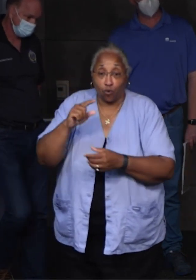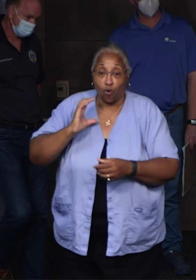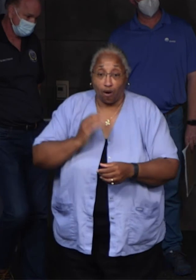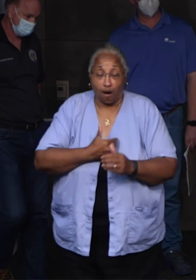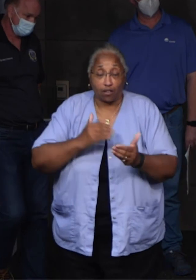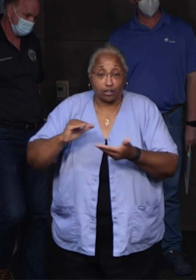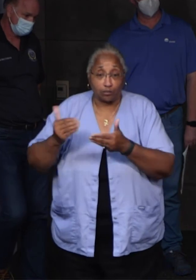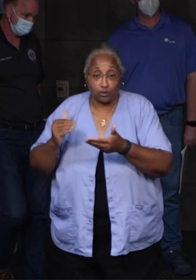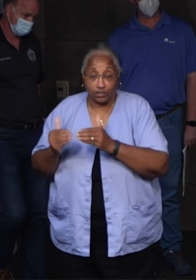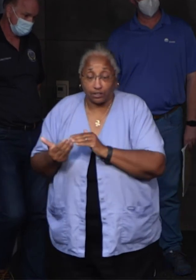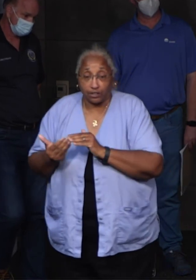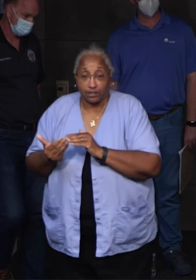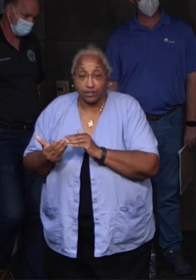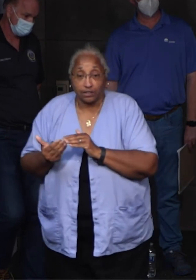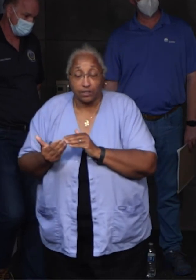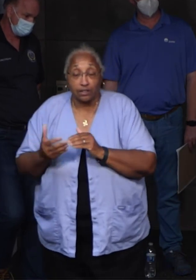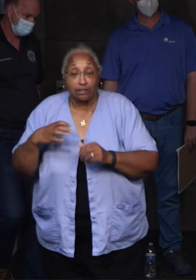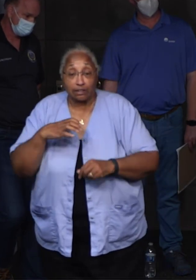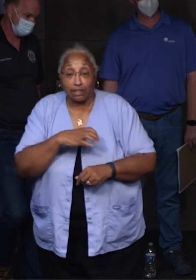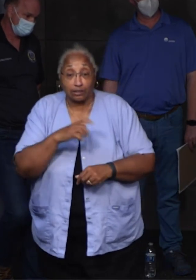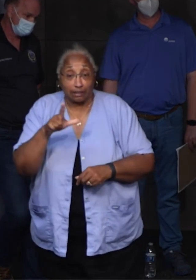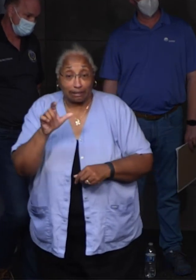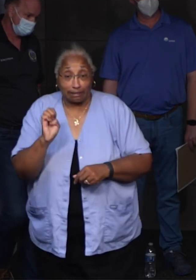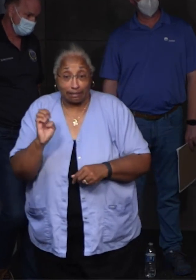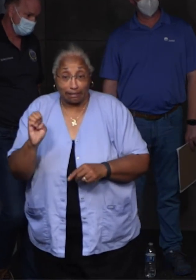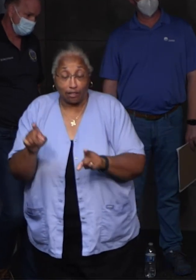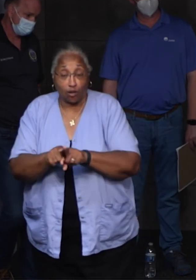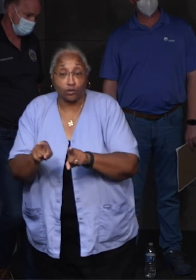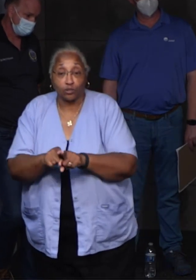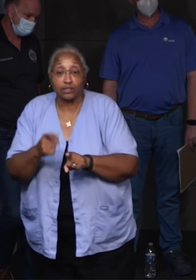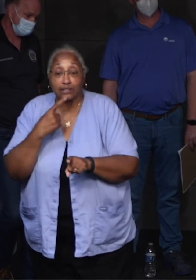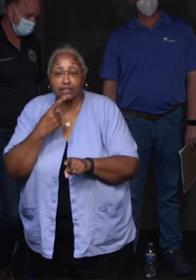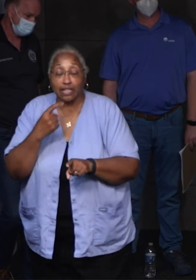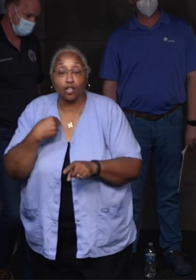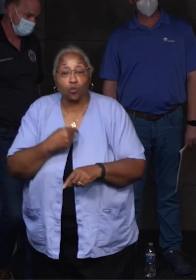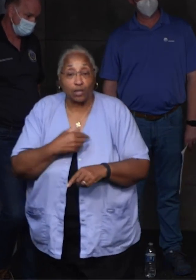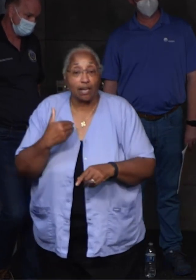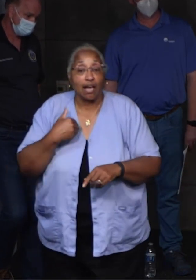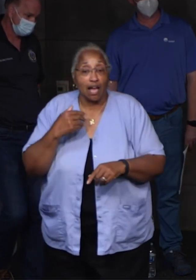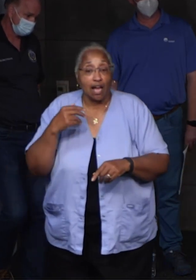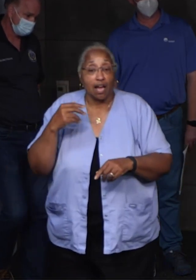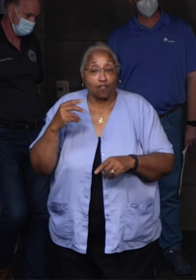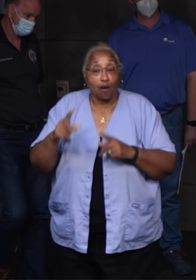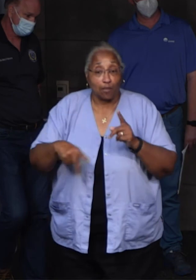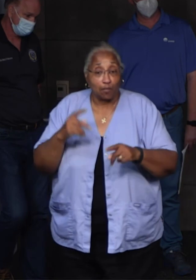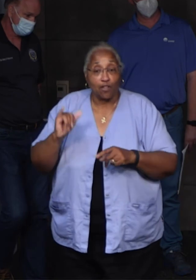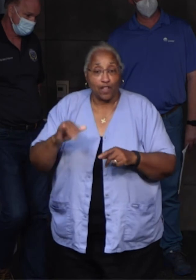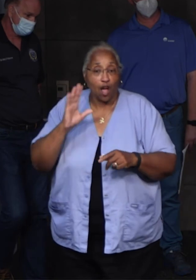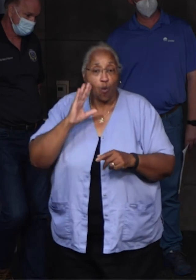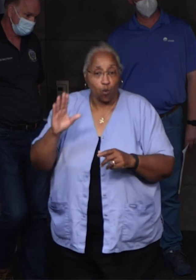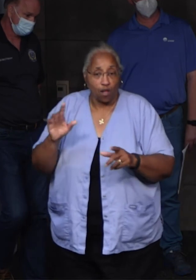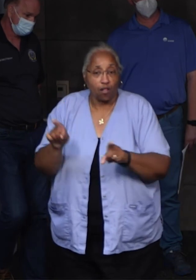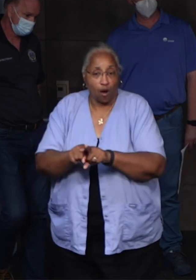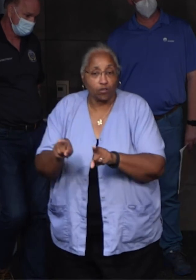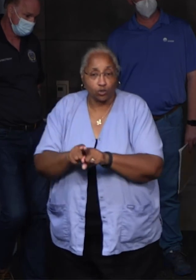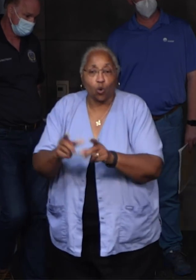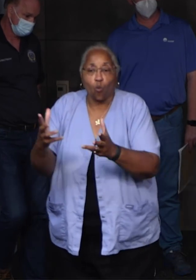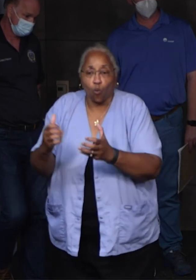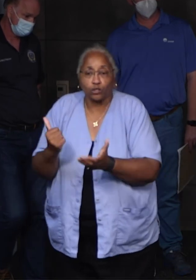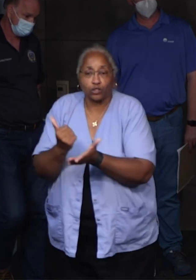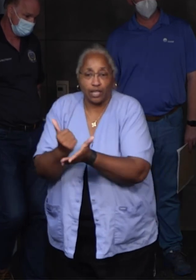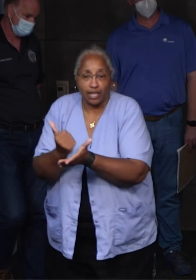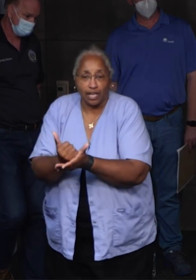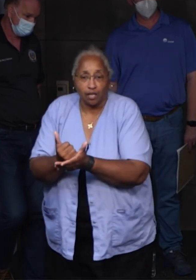community. As as Councilman Lee also stated, we have third party donation sites and there will be specific points where